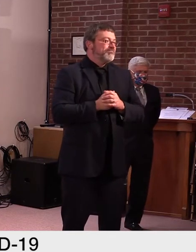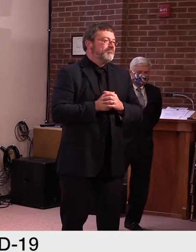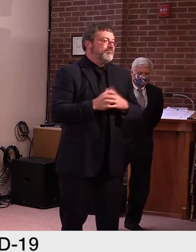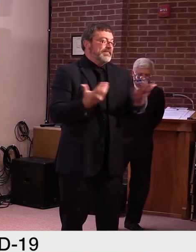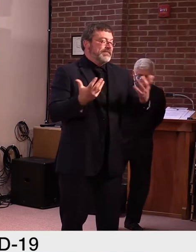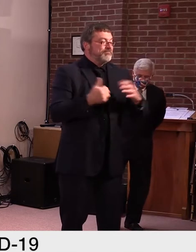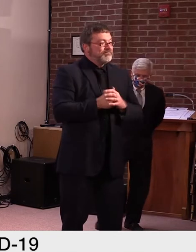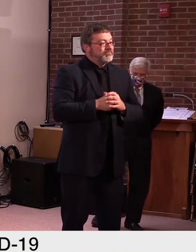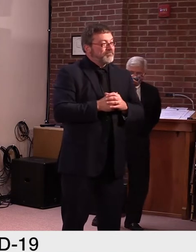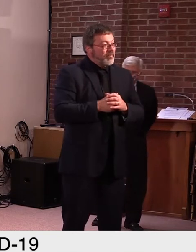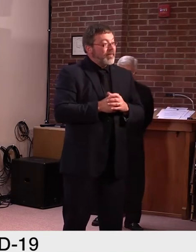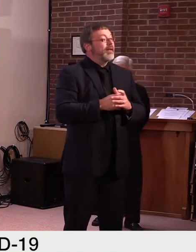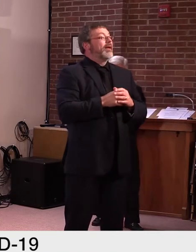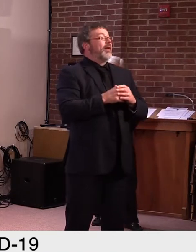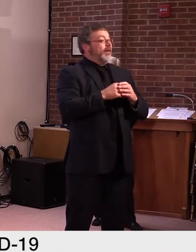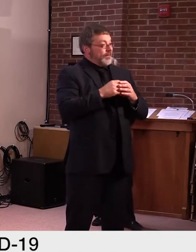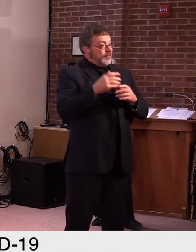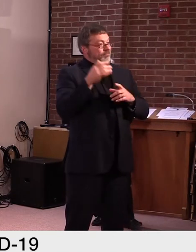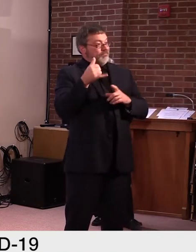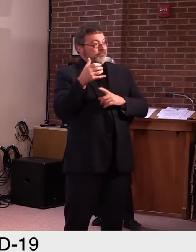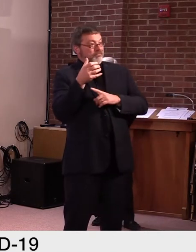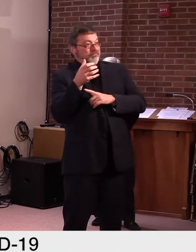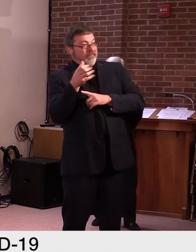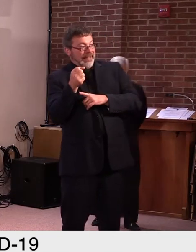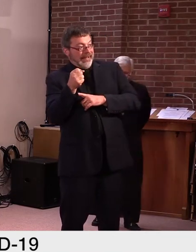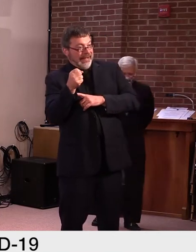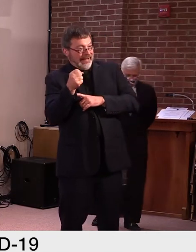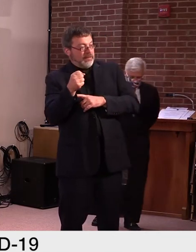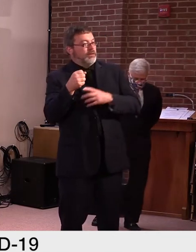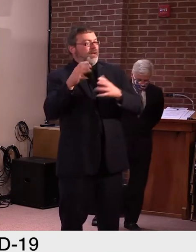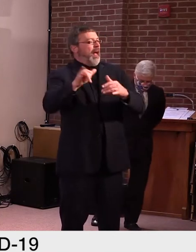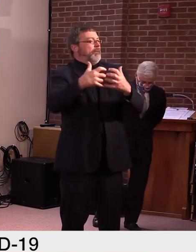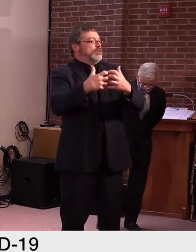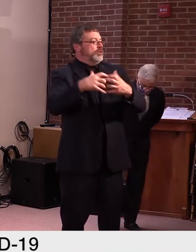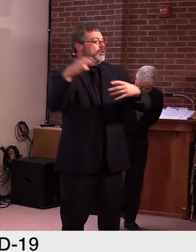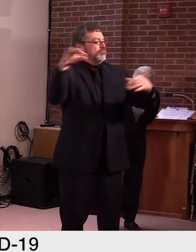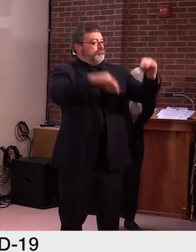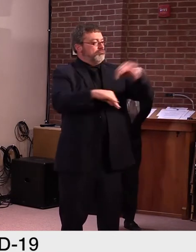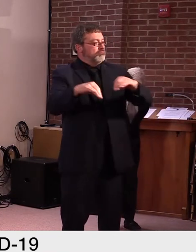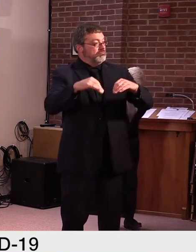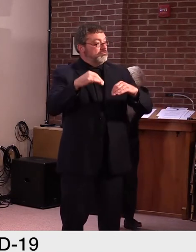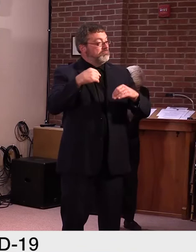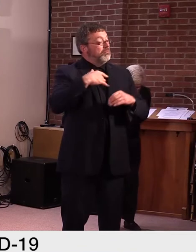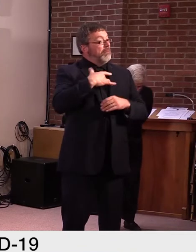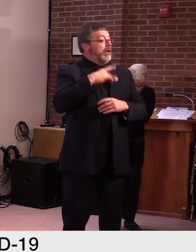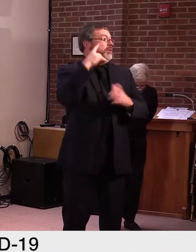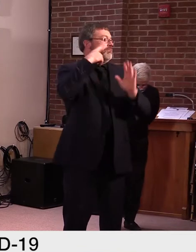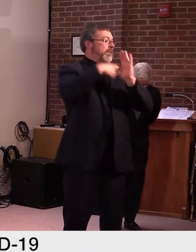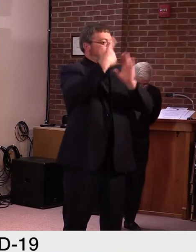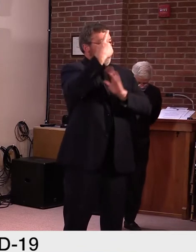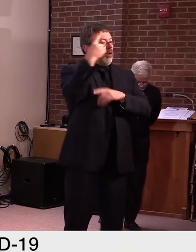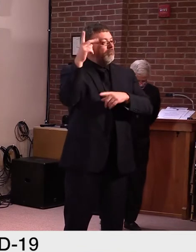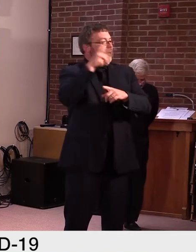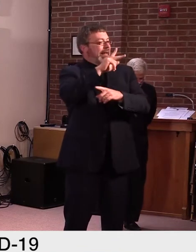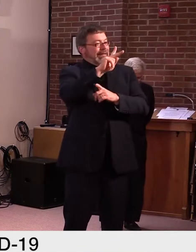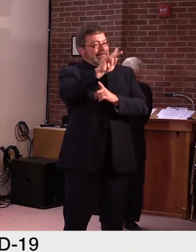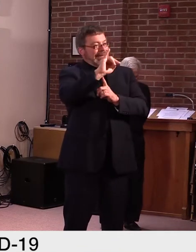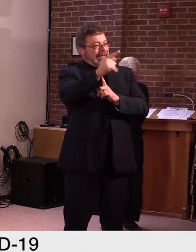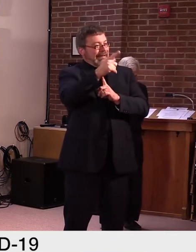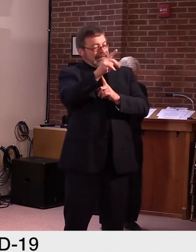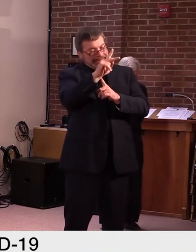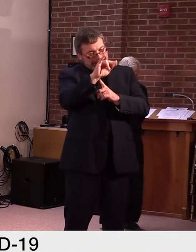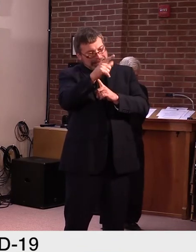make the mix. For example, uh, Kingdom Primary in Caledonia County, the milk from the, uh, Michaud cows in